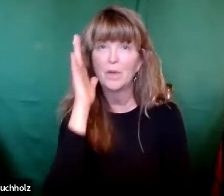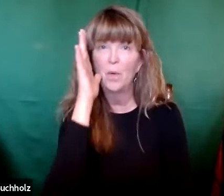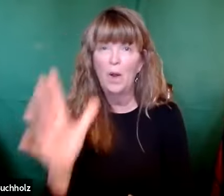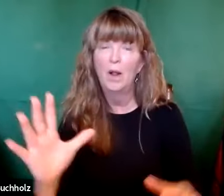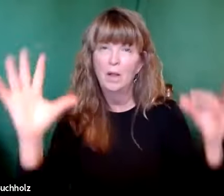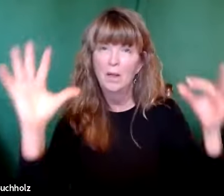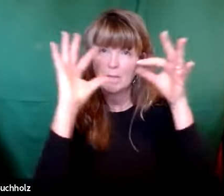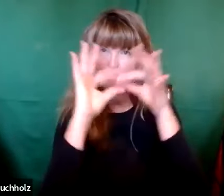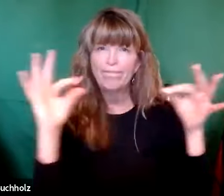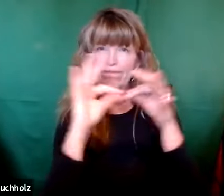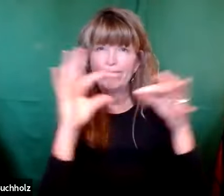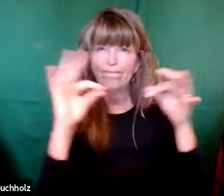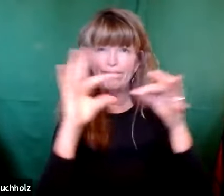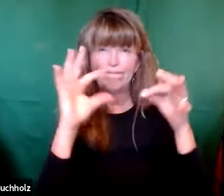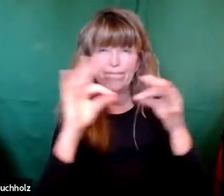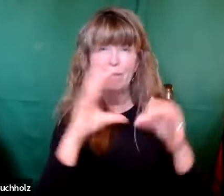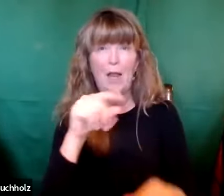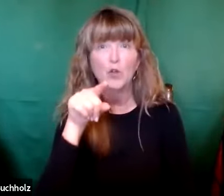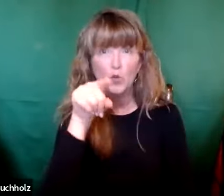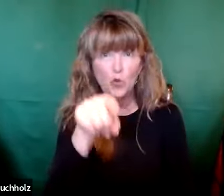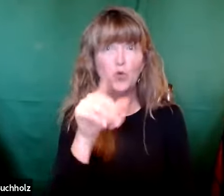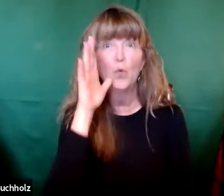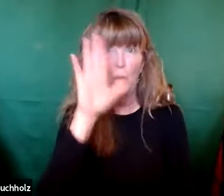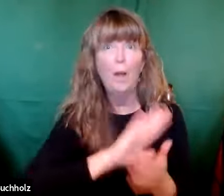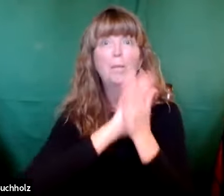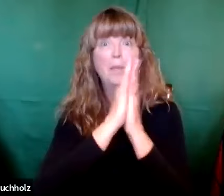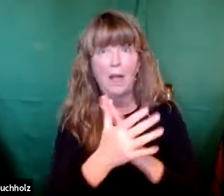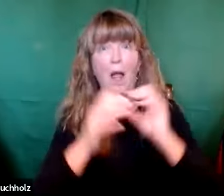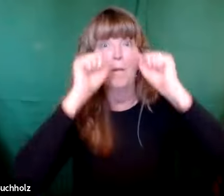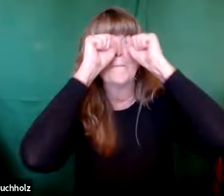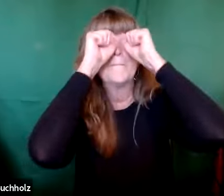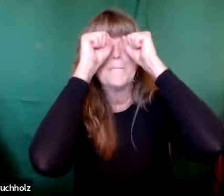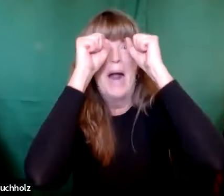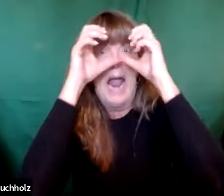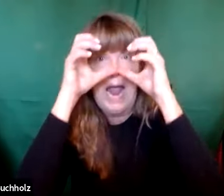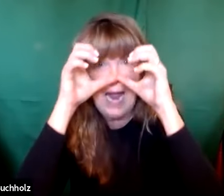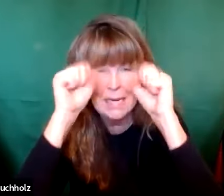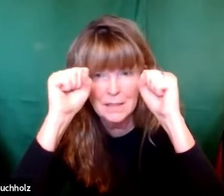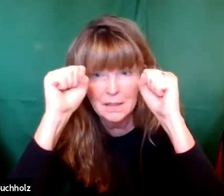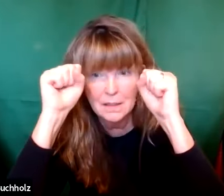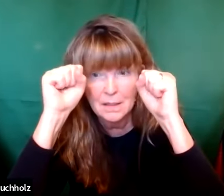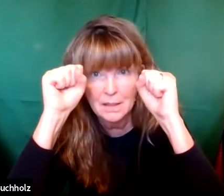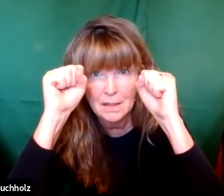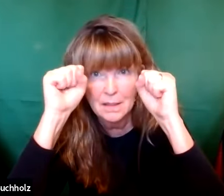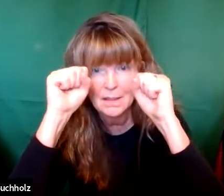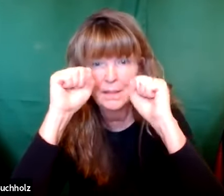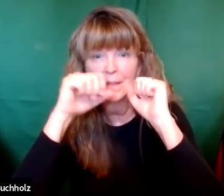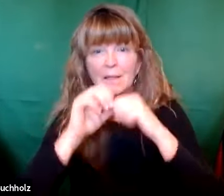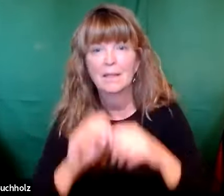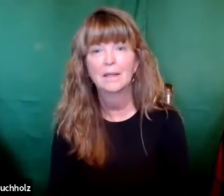Because maybe this person has a message that will amaze you.